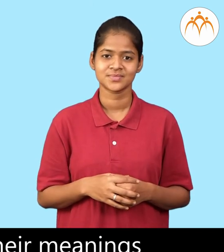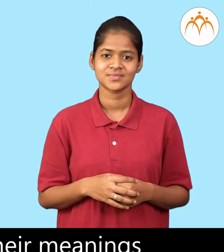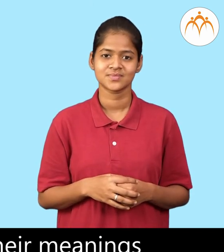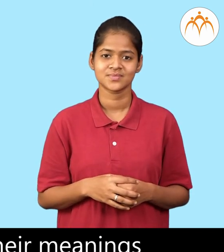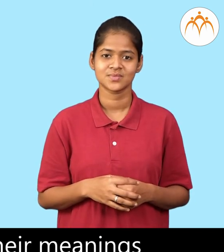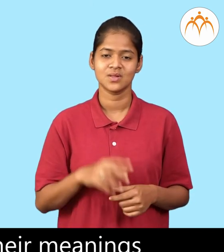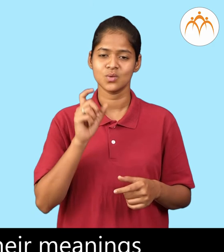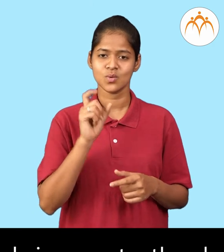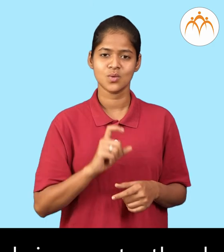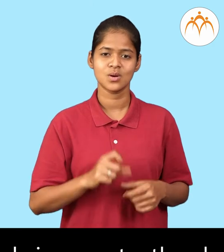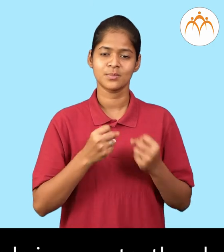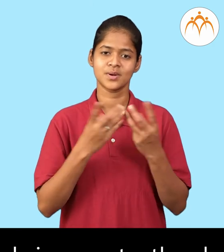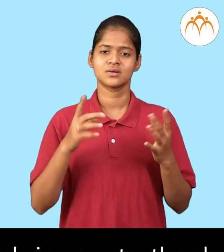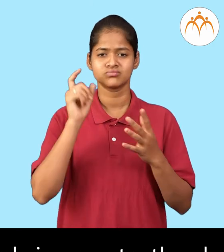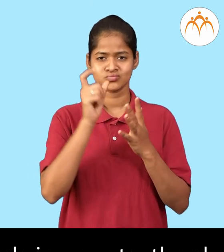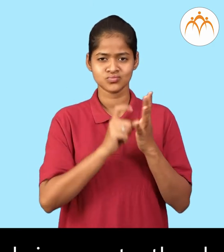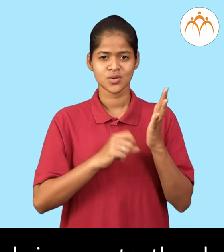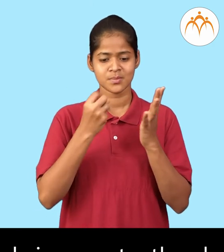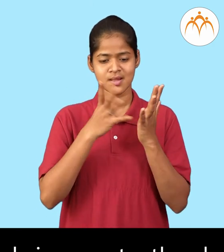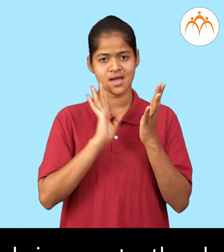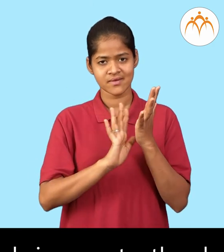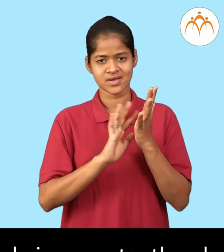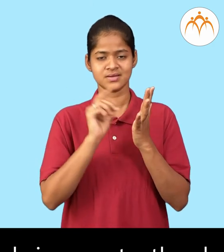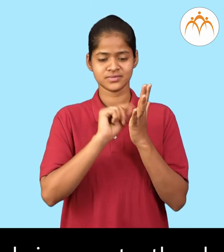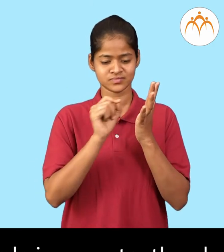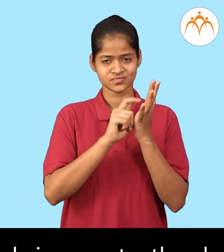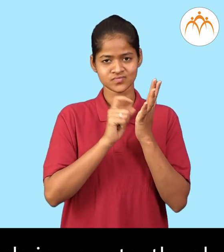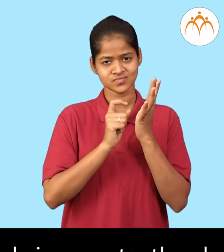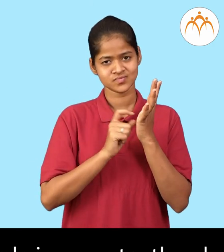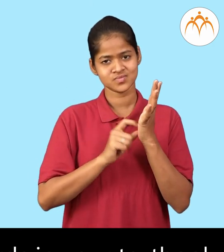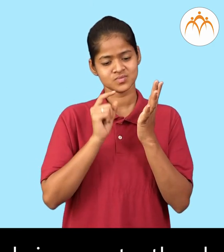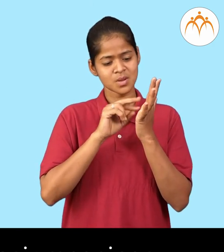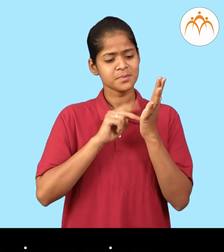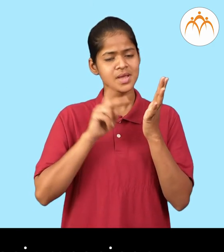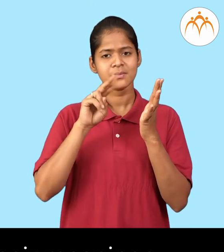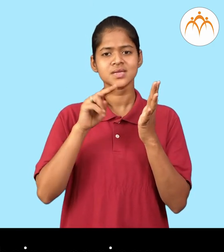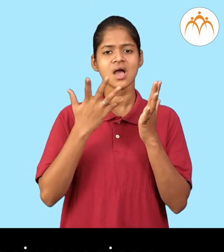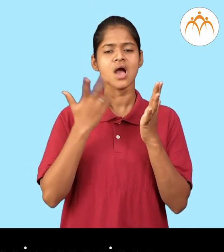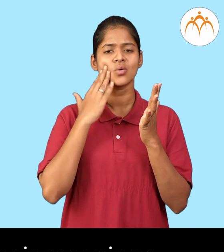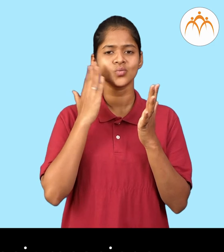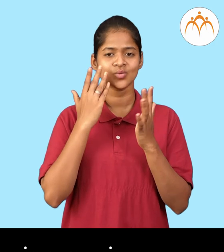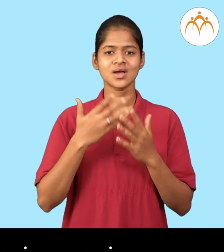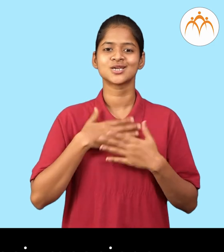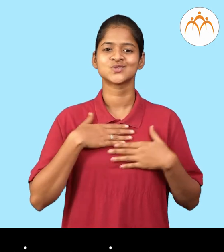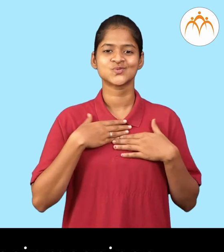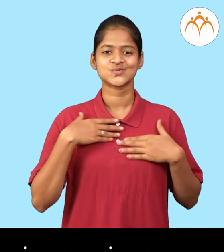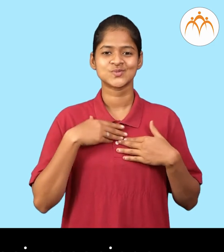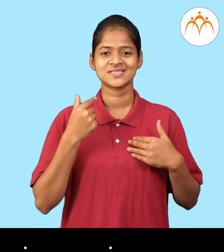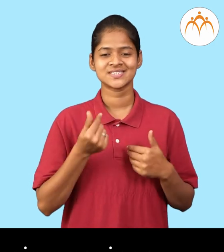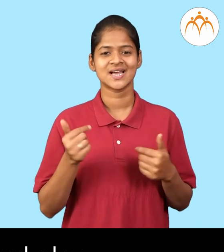There are lots of such words in your textbook. Spot them, know their meanings and